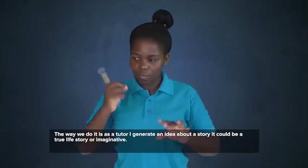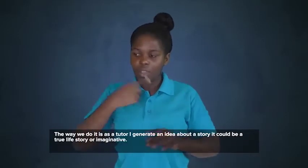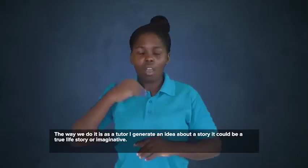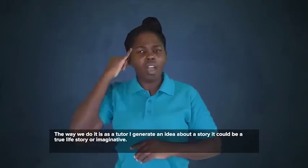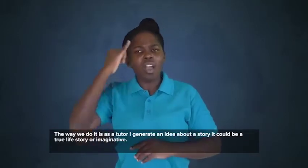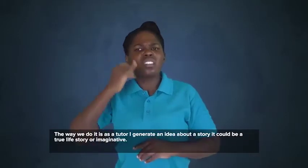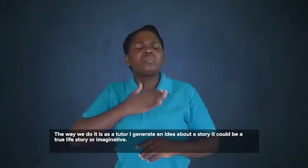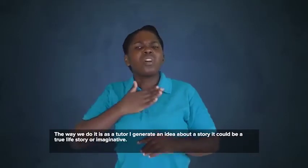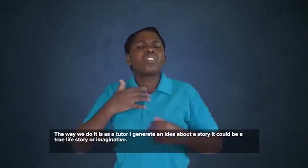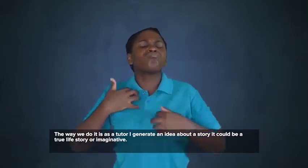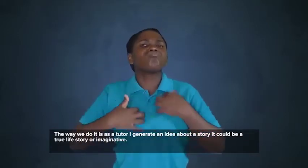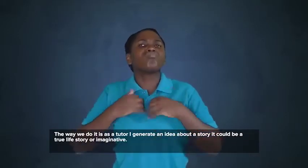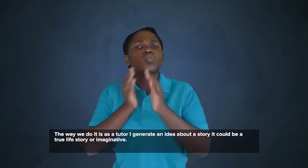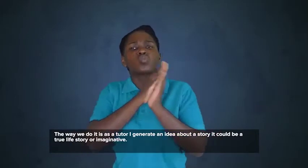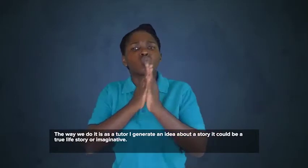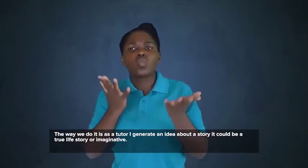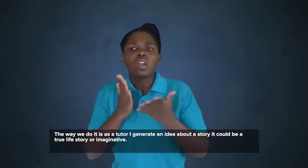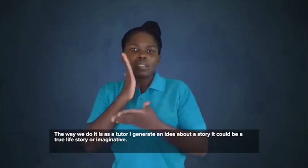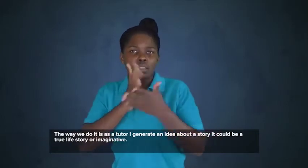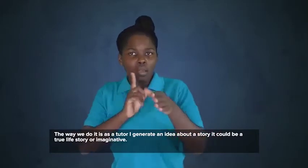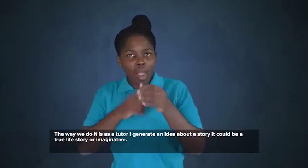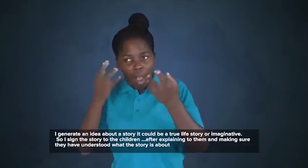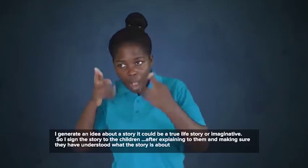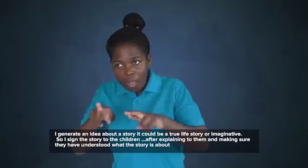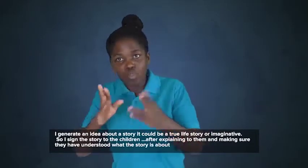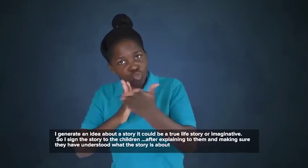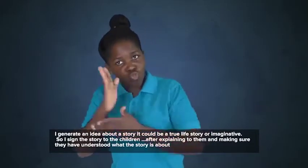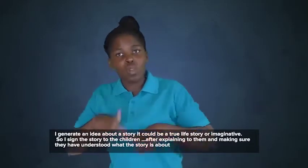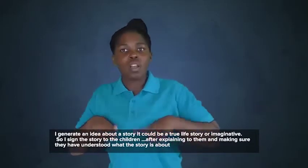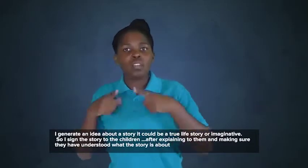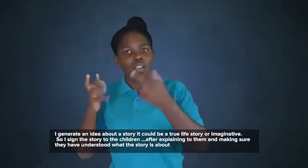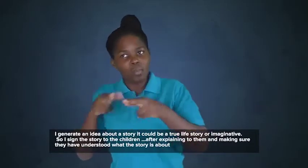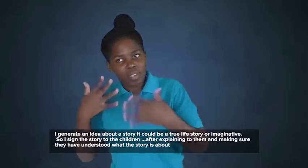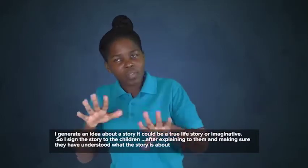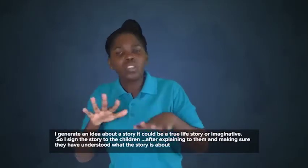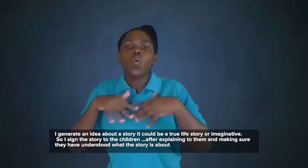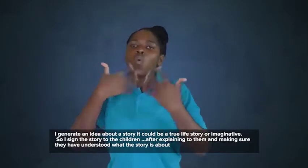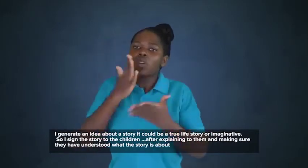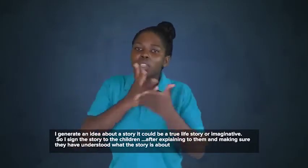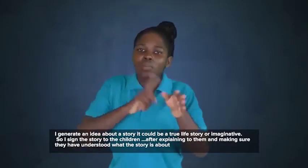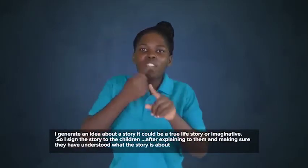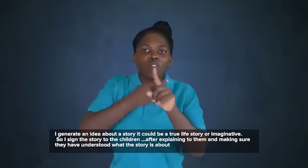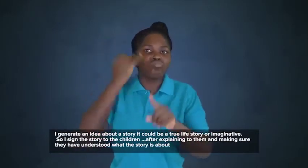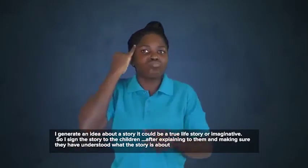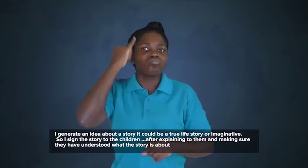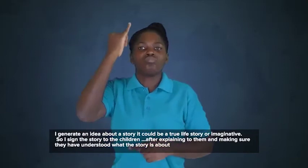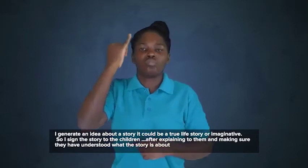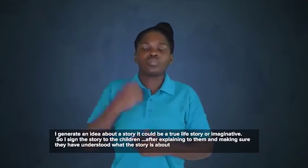The way we do it is, as a teacher or tutor, I generate an idea about a story. could be a true life story or